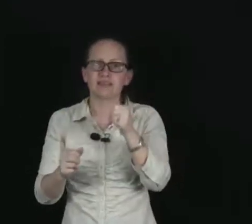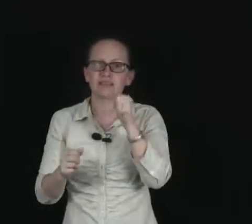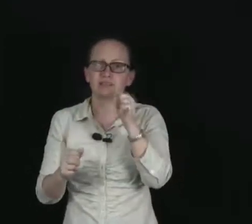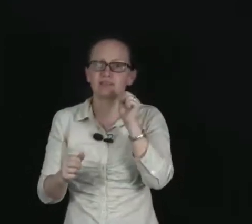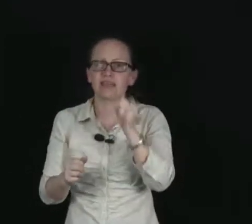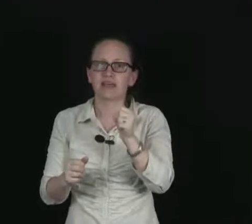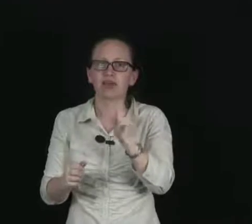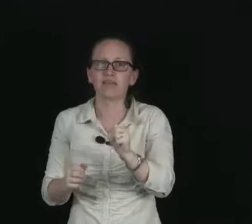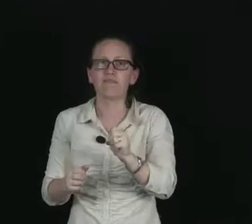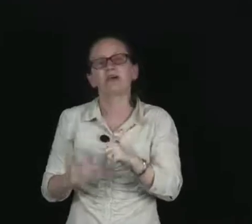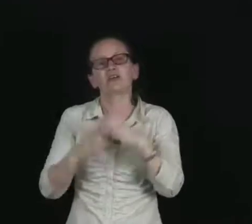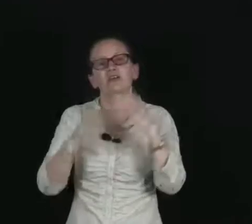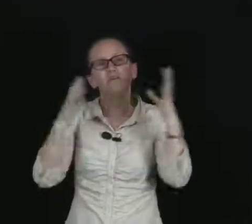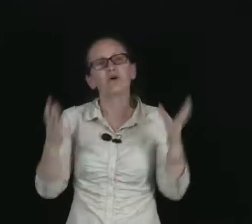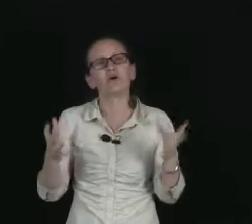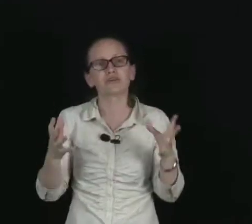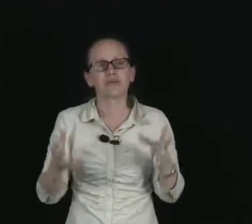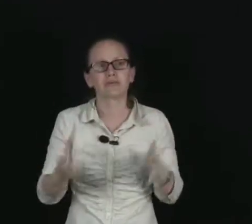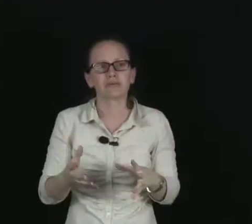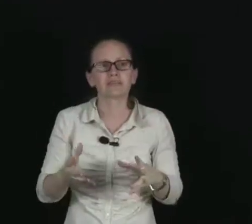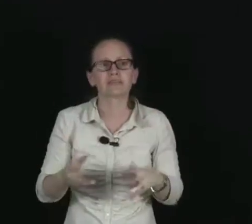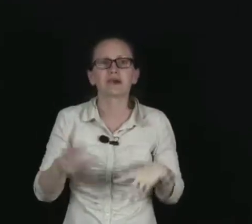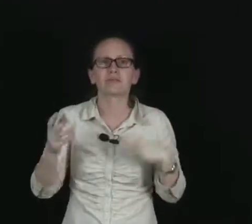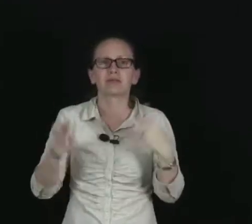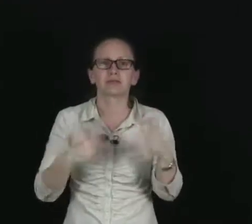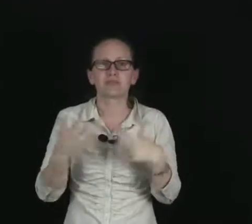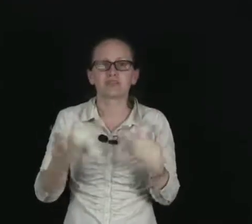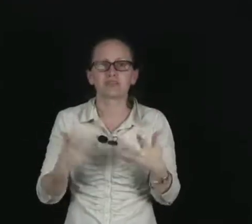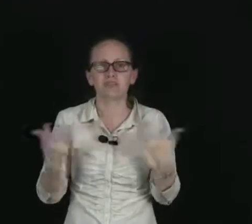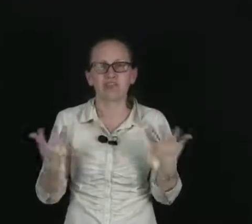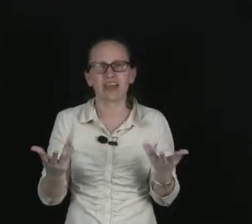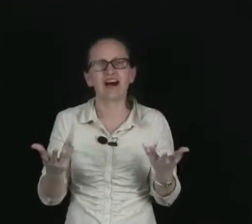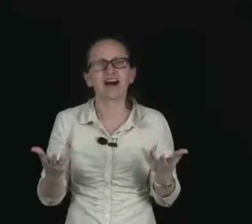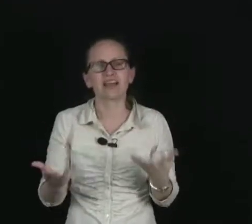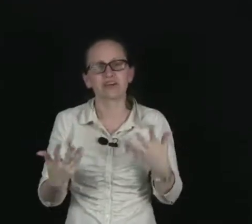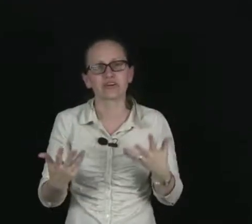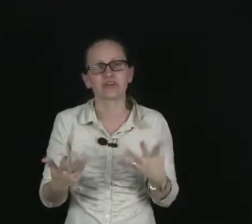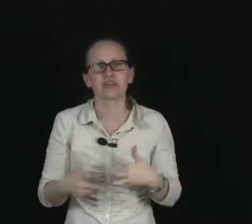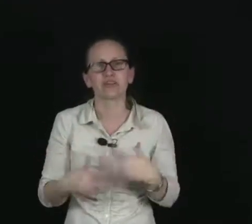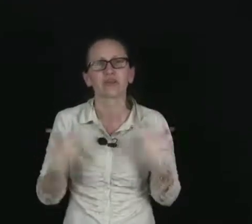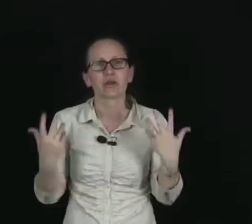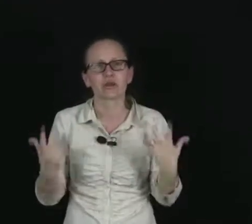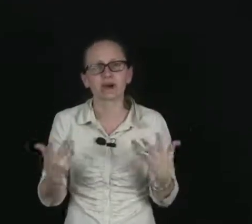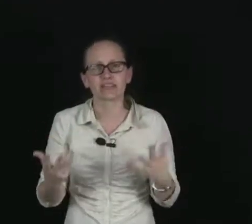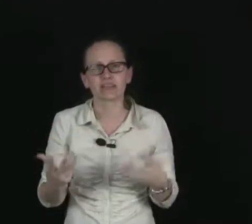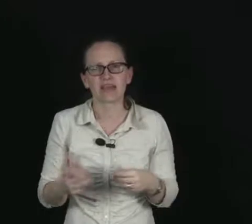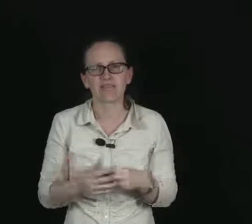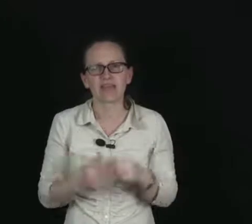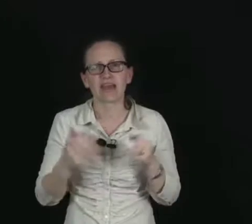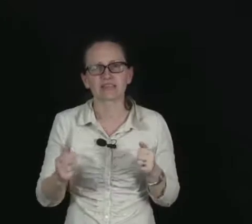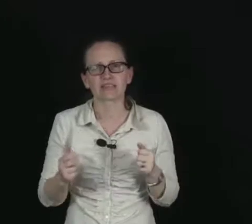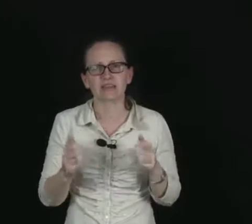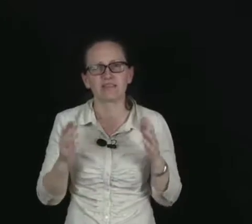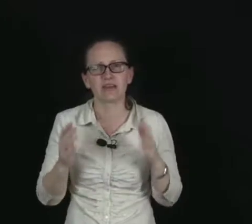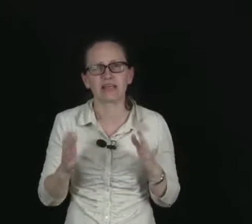to kill off small tumours because we can use a very high dosage quite safely and it's a very